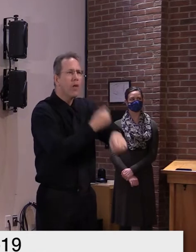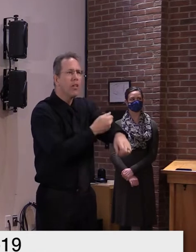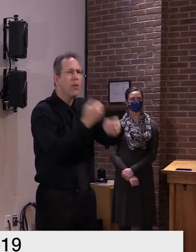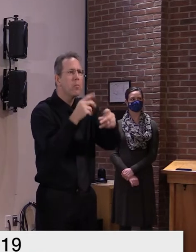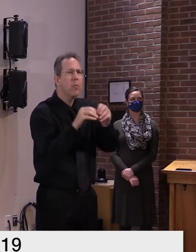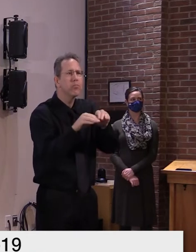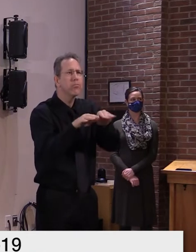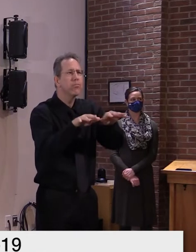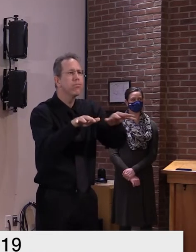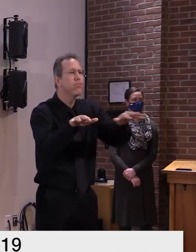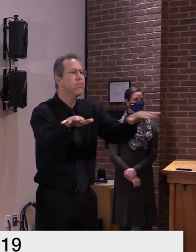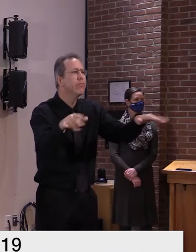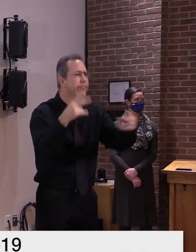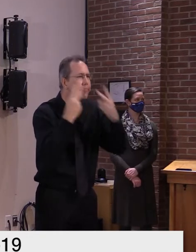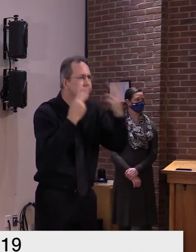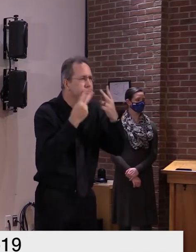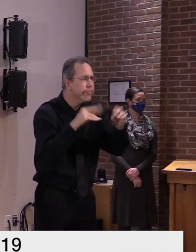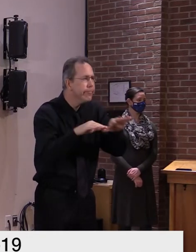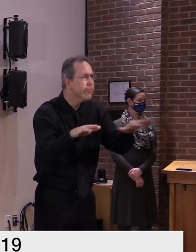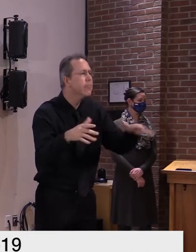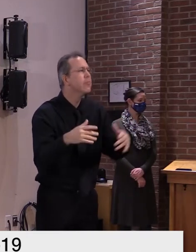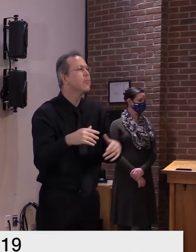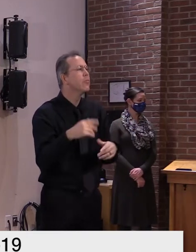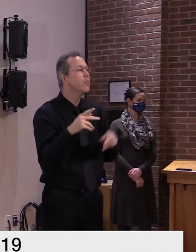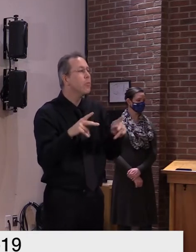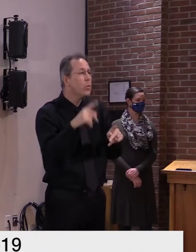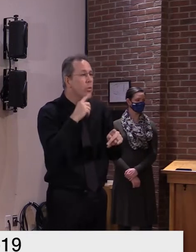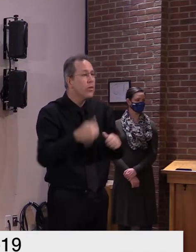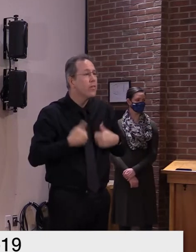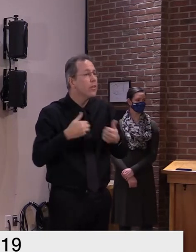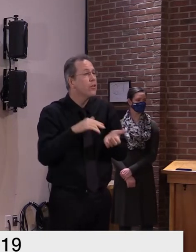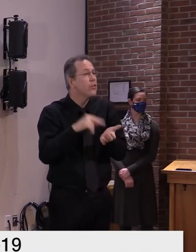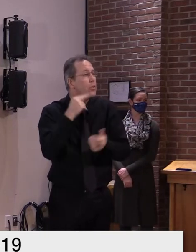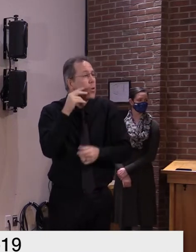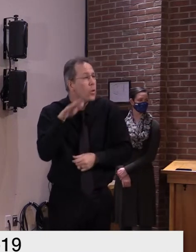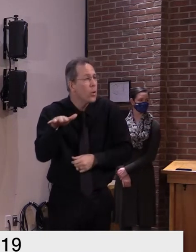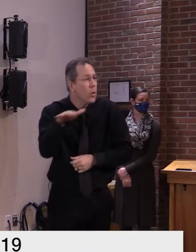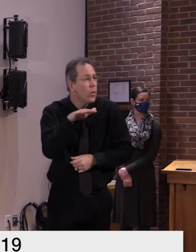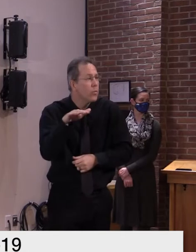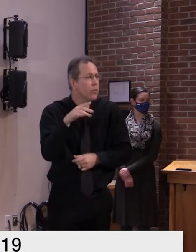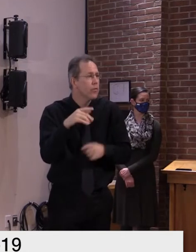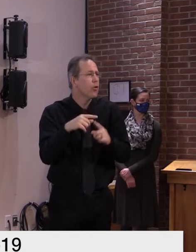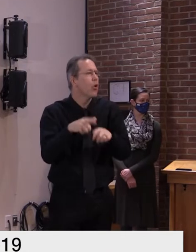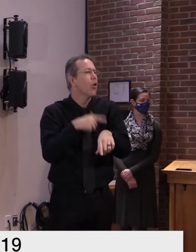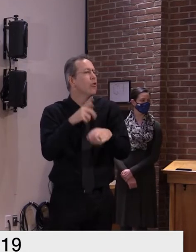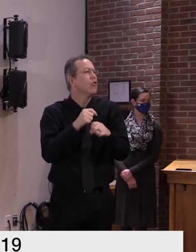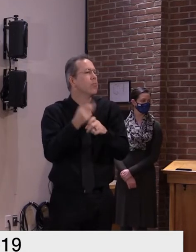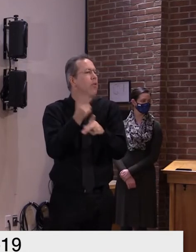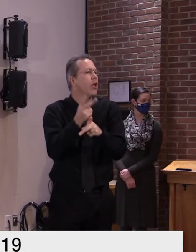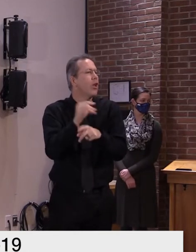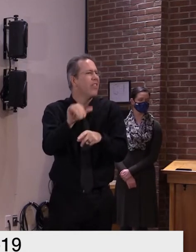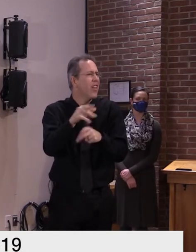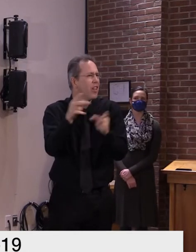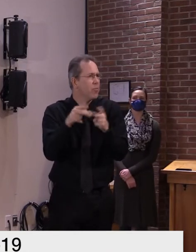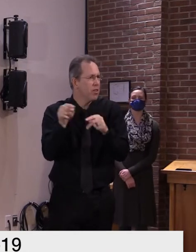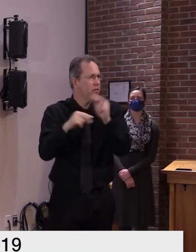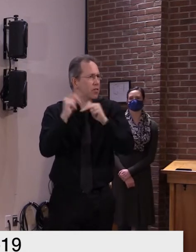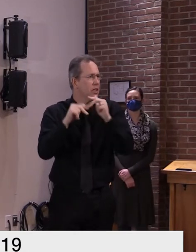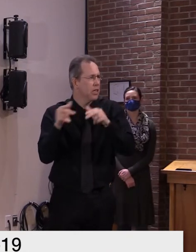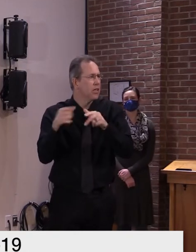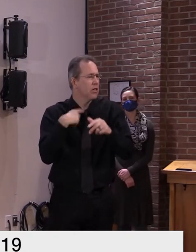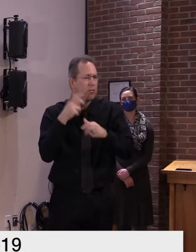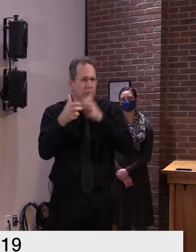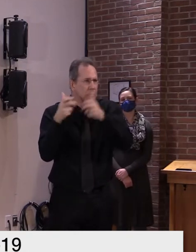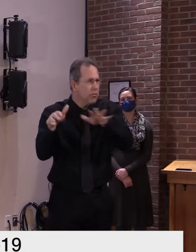us who are in the more general population aren't even going to see the vaccine uh till march april may kind of thing